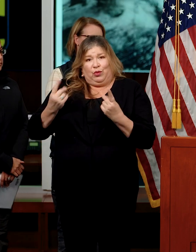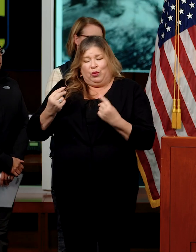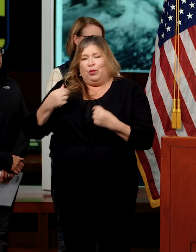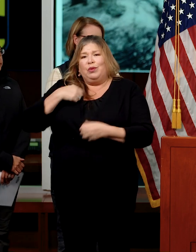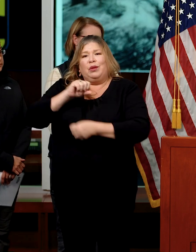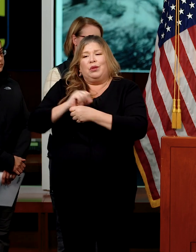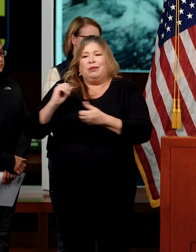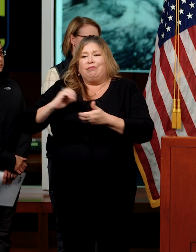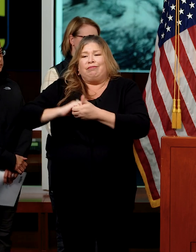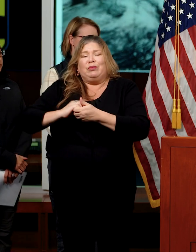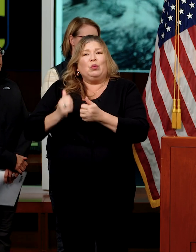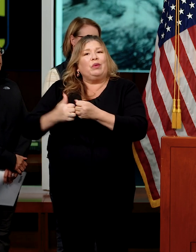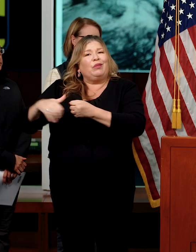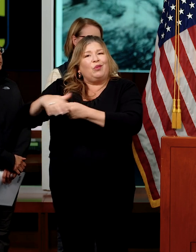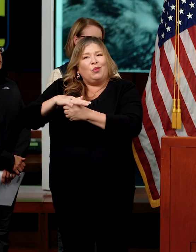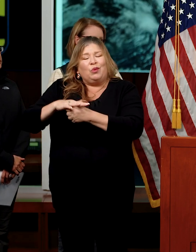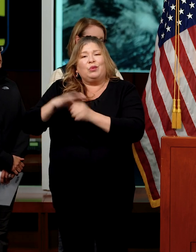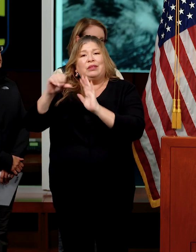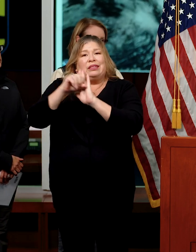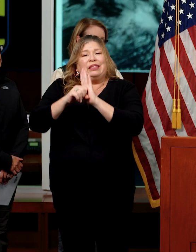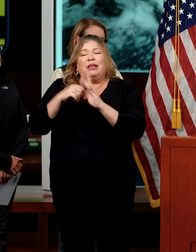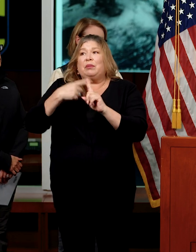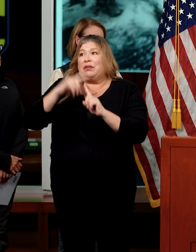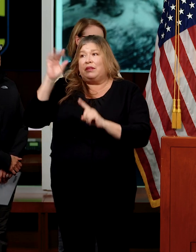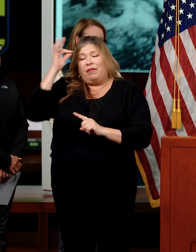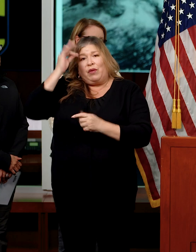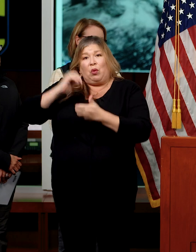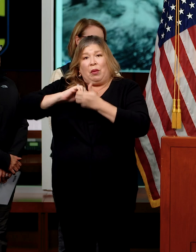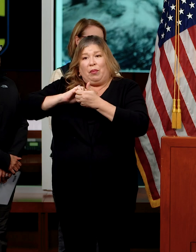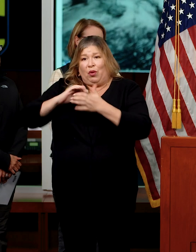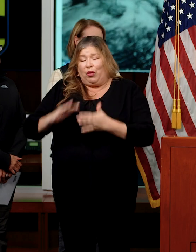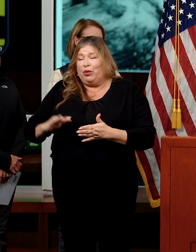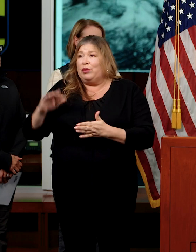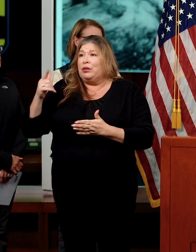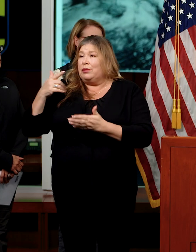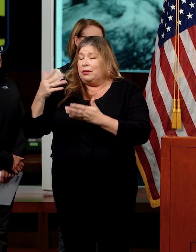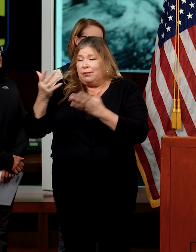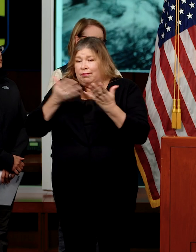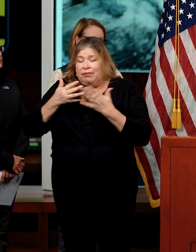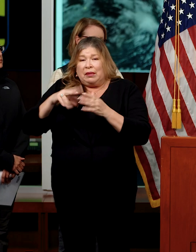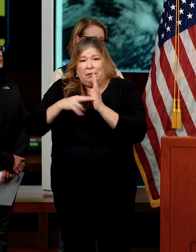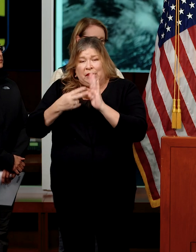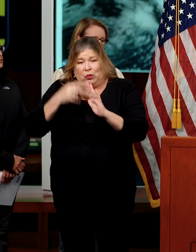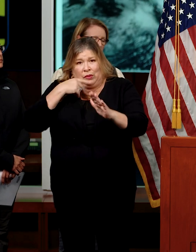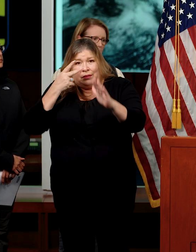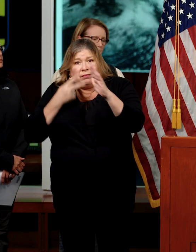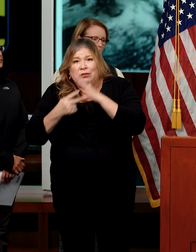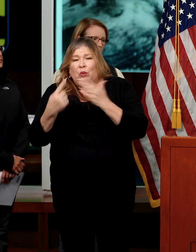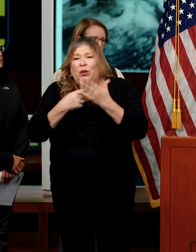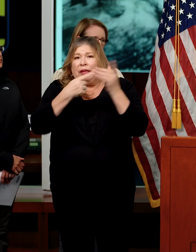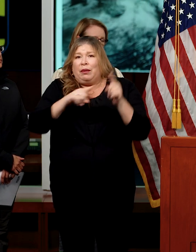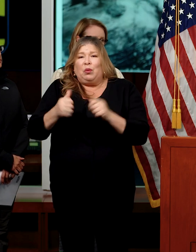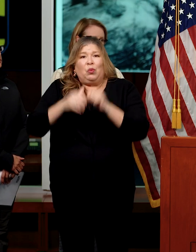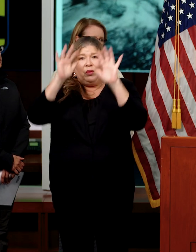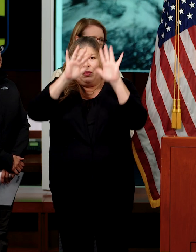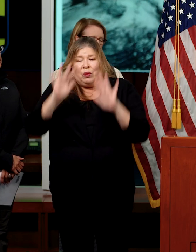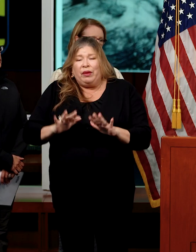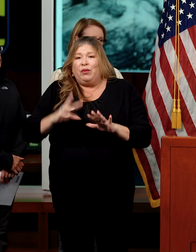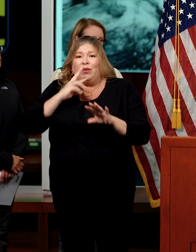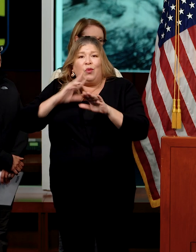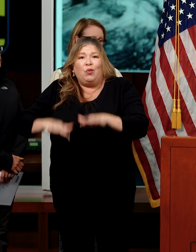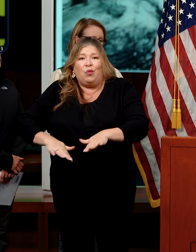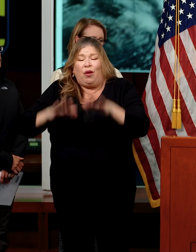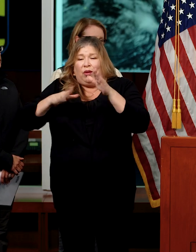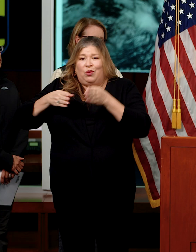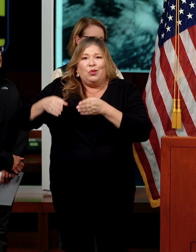local, our state, and federal partners to provide storm and hydrology forecasts, river stage, and water supply